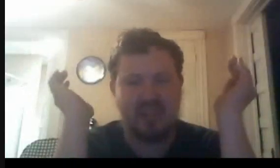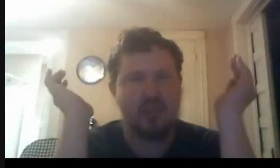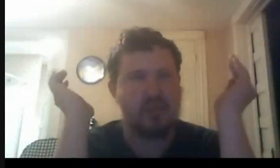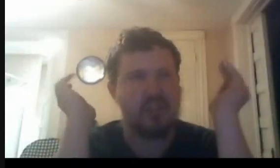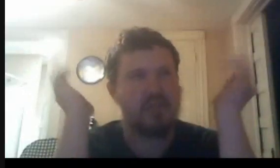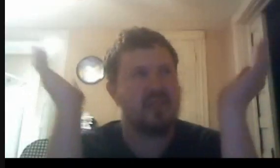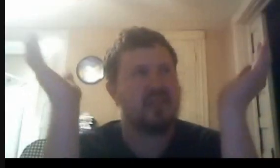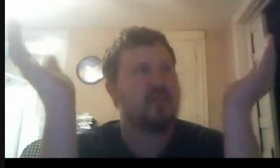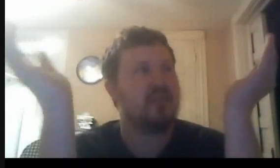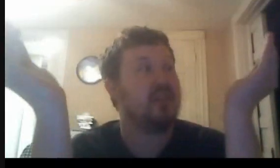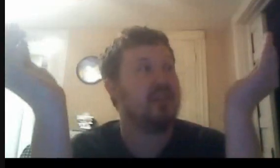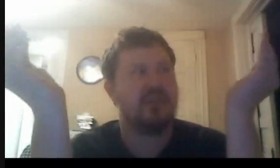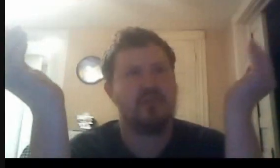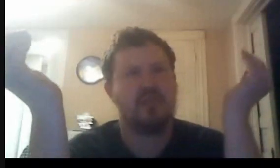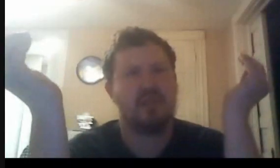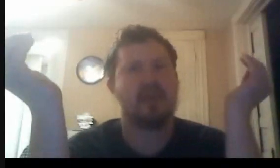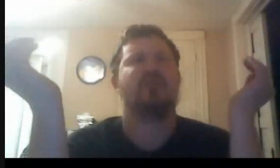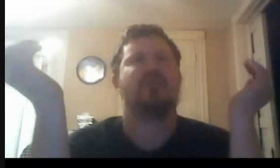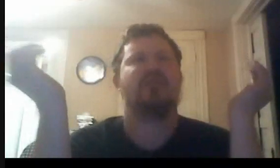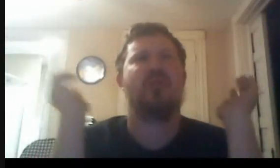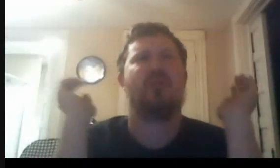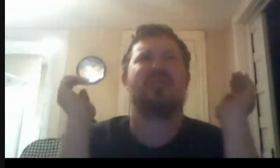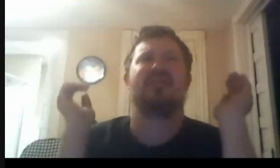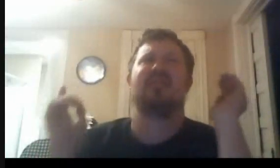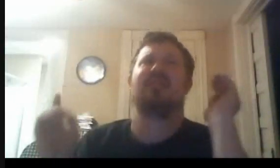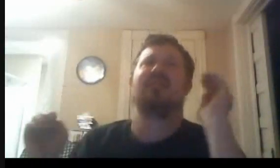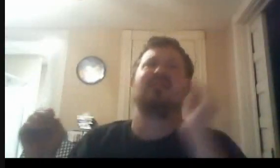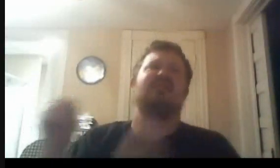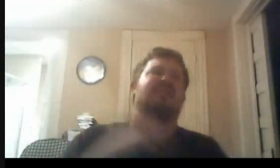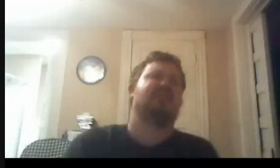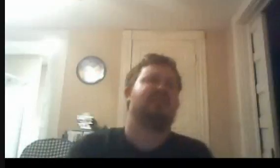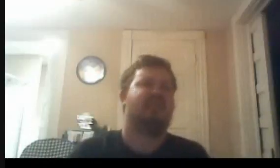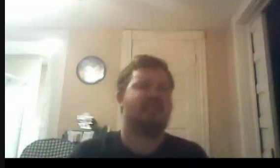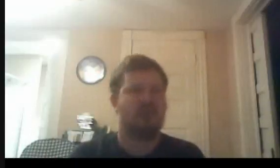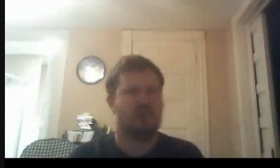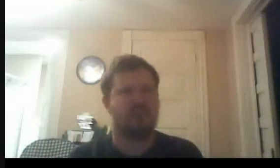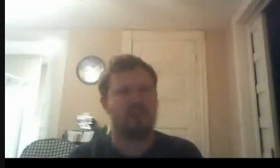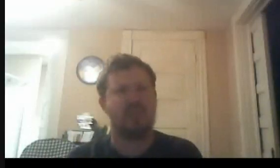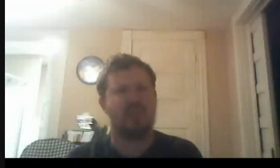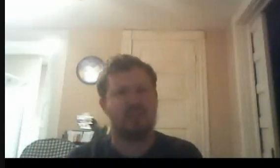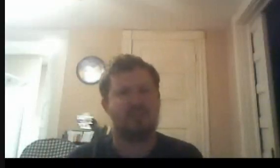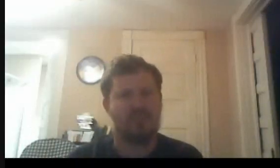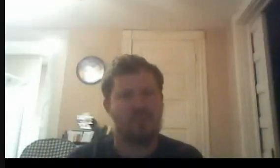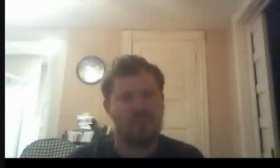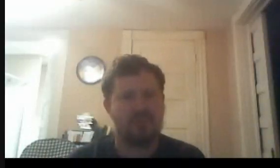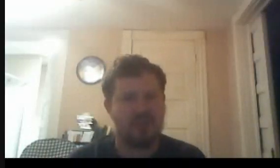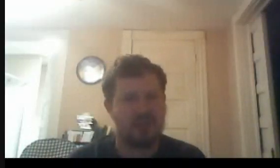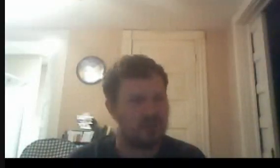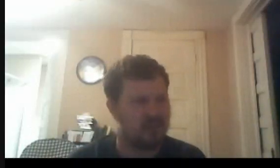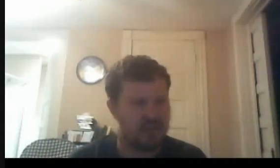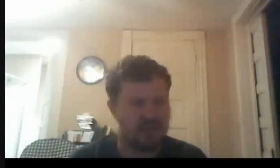Goosebumps television series. A few years ago, I watched the Goosebumps movie. It was good stuff.